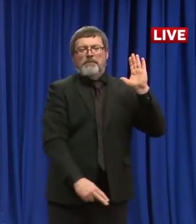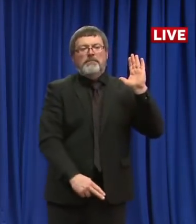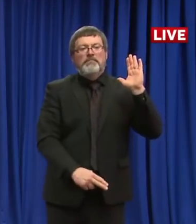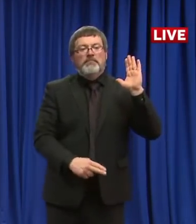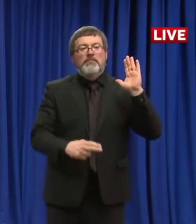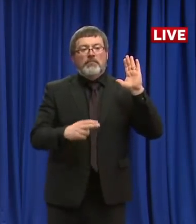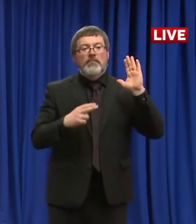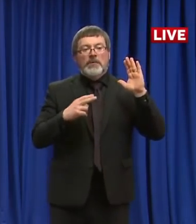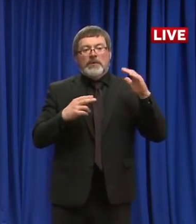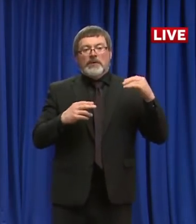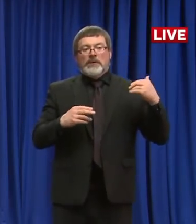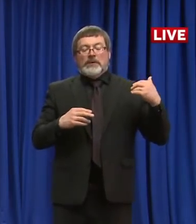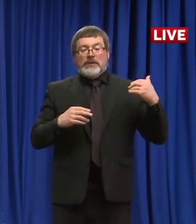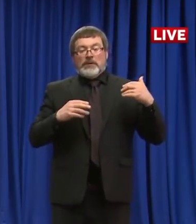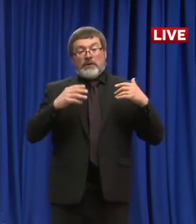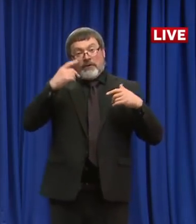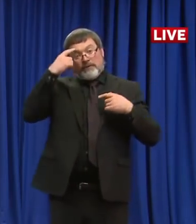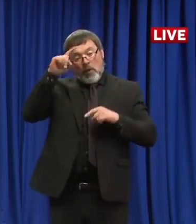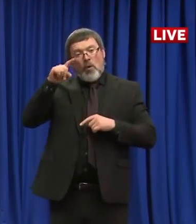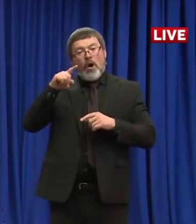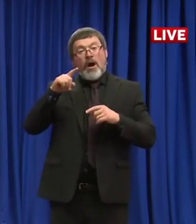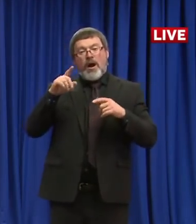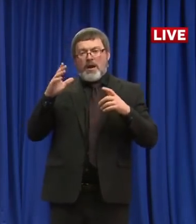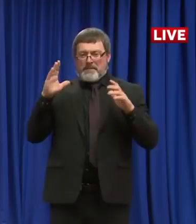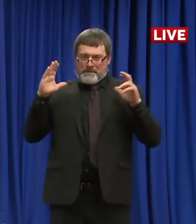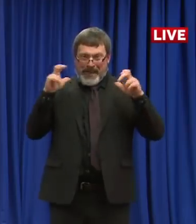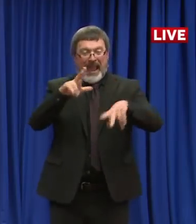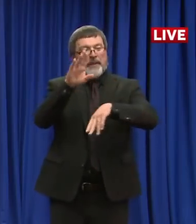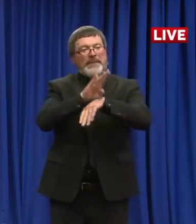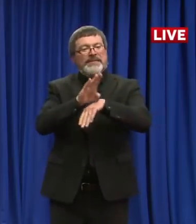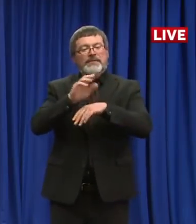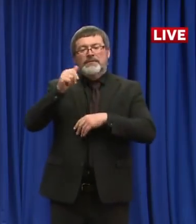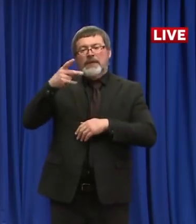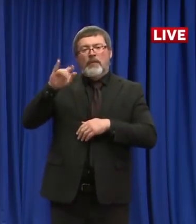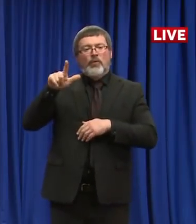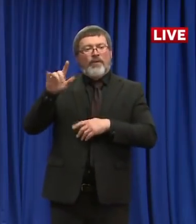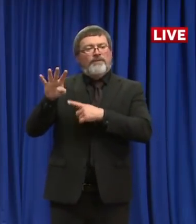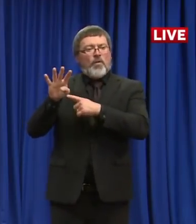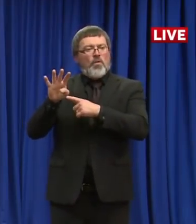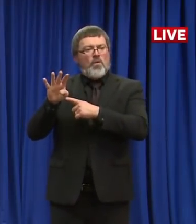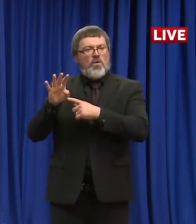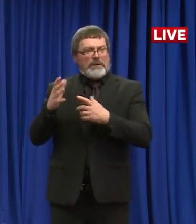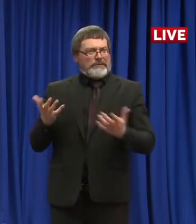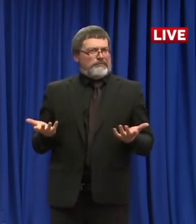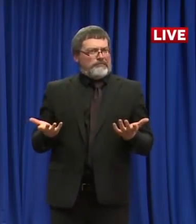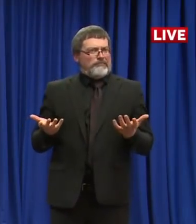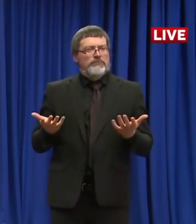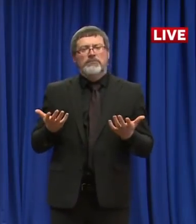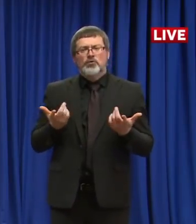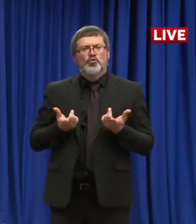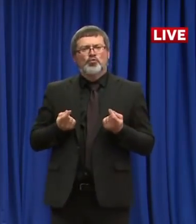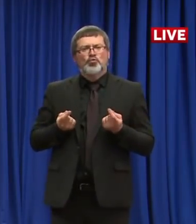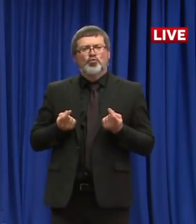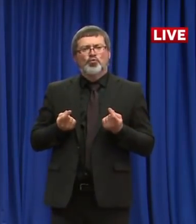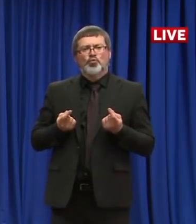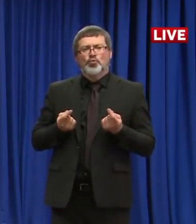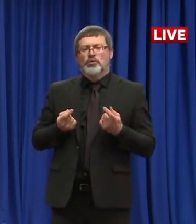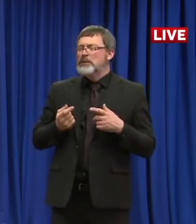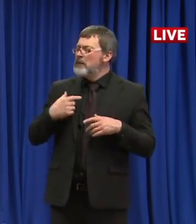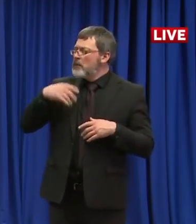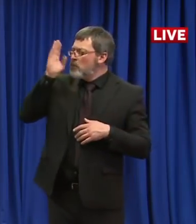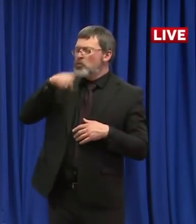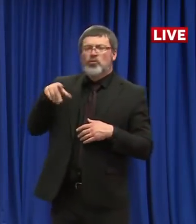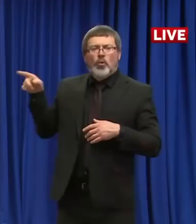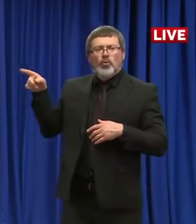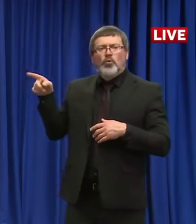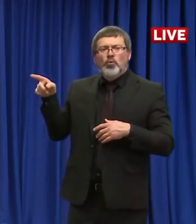loss of livelihood, purpose and community. I know you're a live free guy, guy, guy, so I wanted you to respond to this. And also, you are out in the